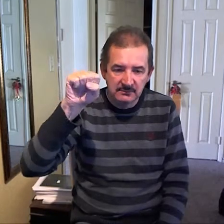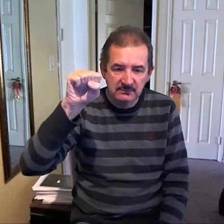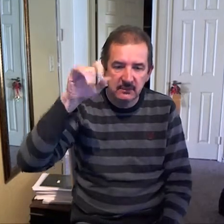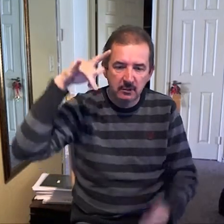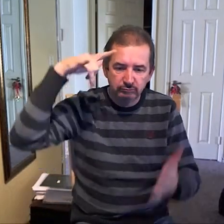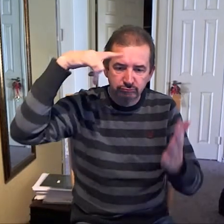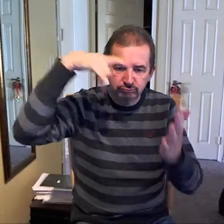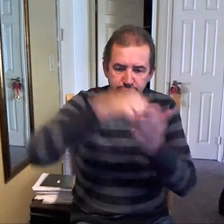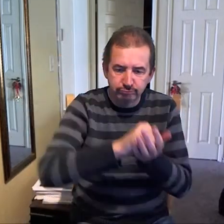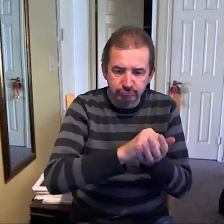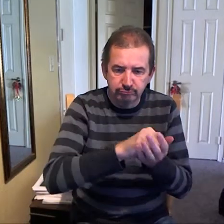I'm sorry.